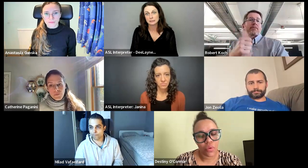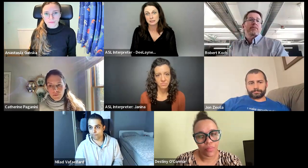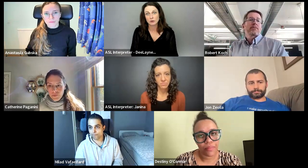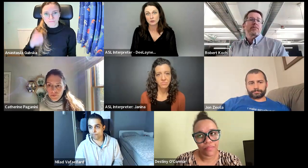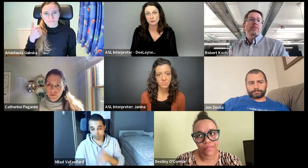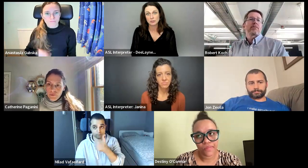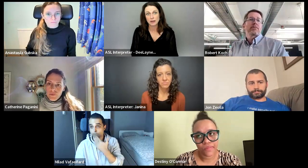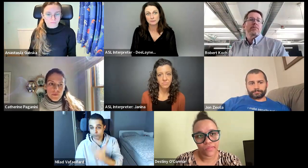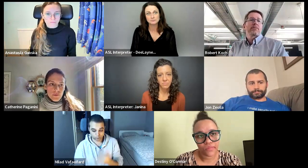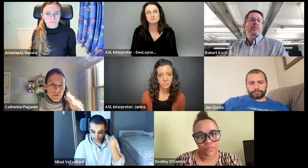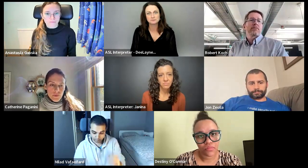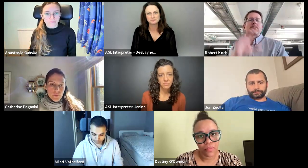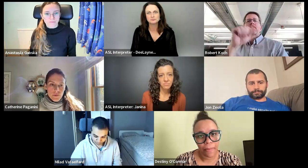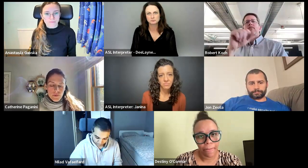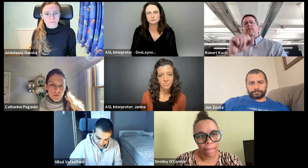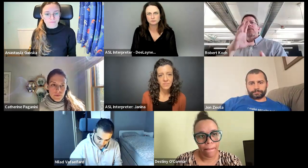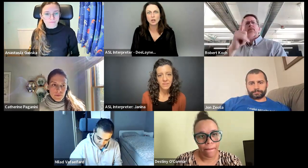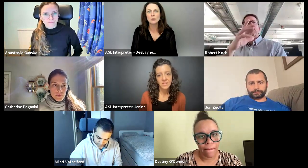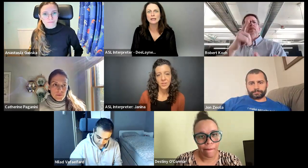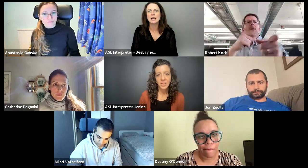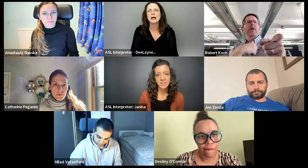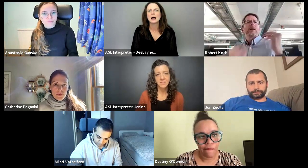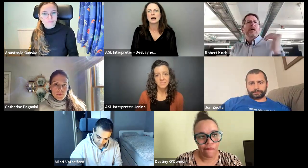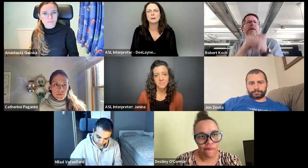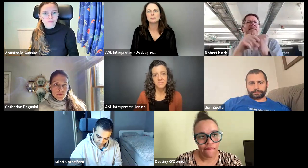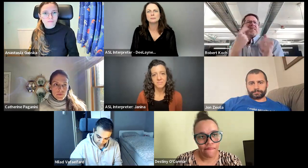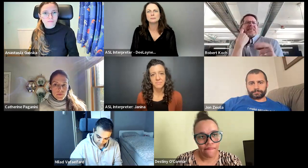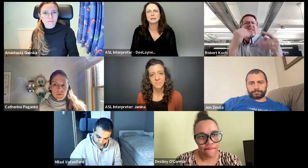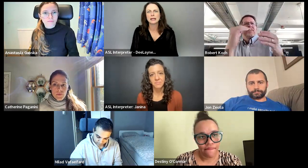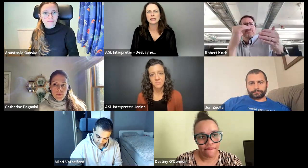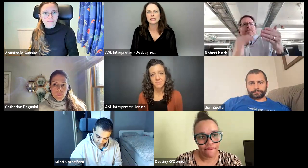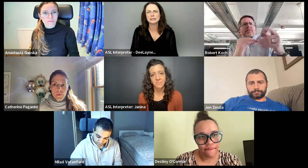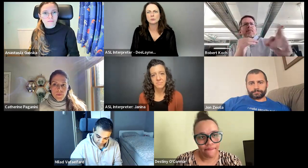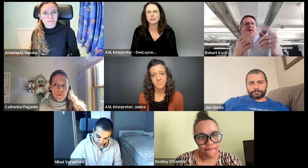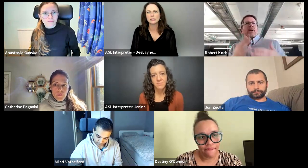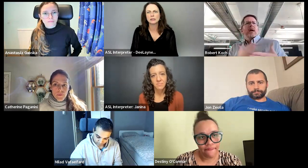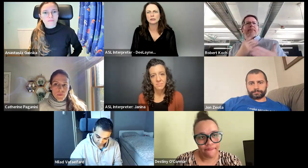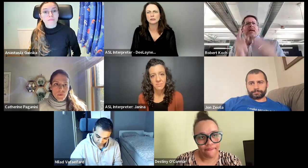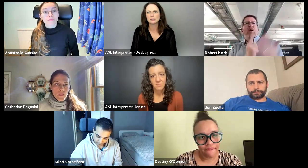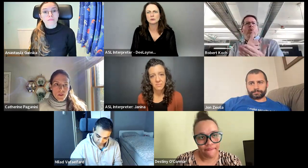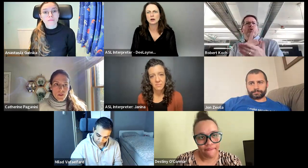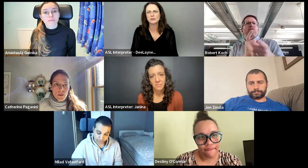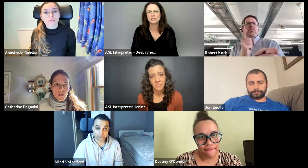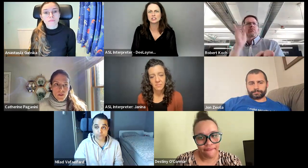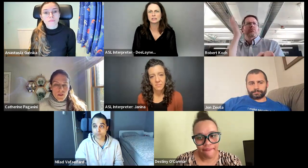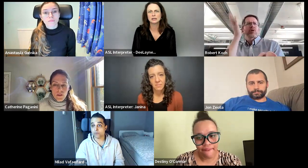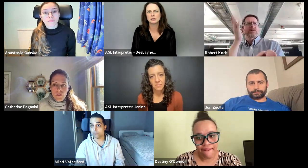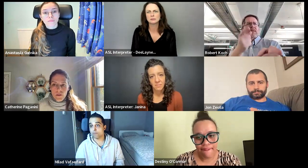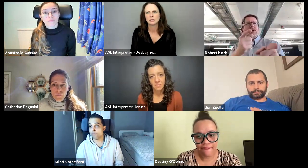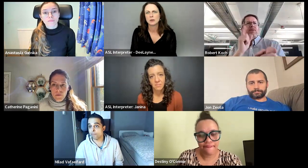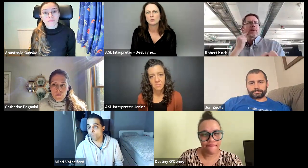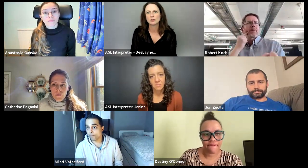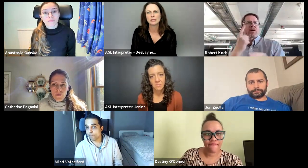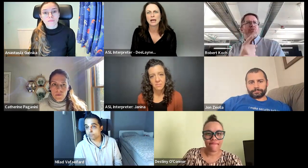And does, does that work for you? that all right? Okay. Um, and we, on the agenda,